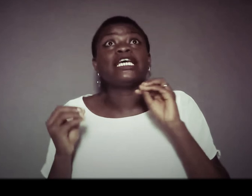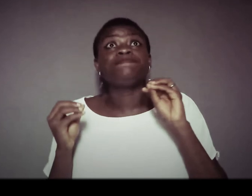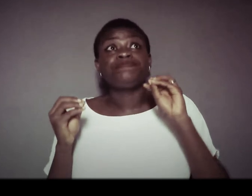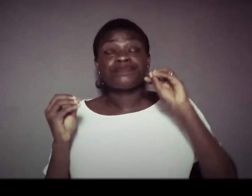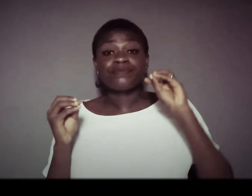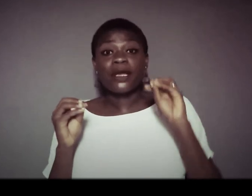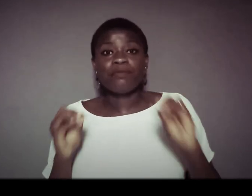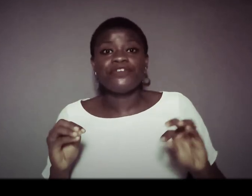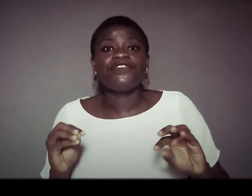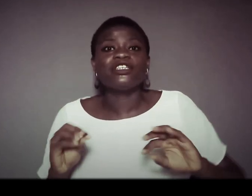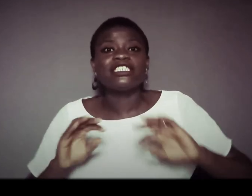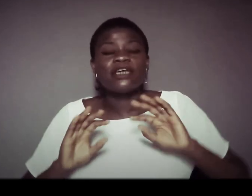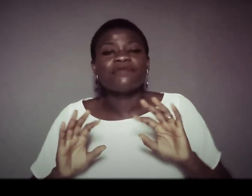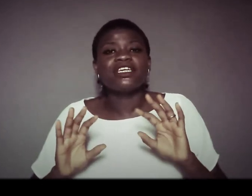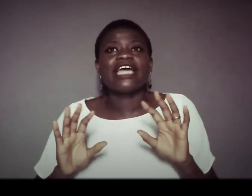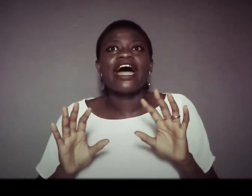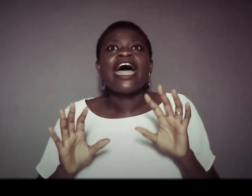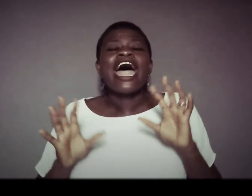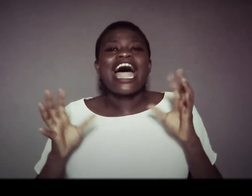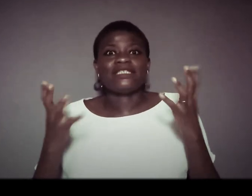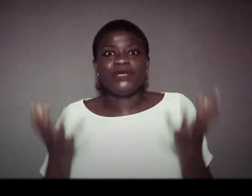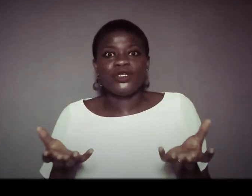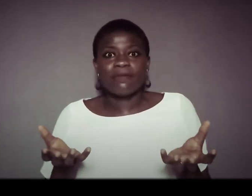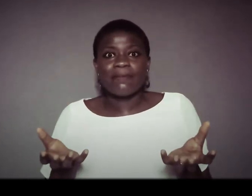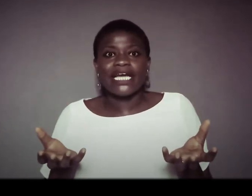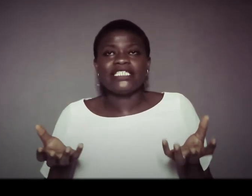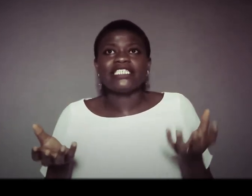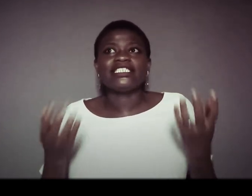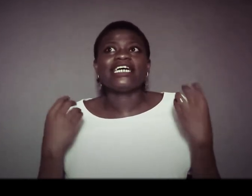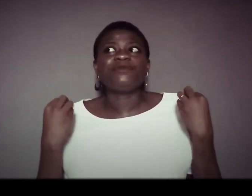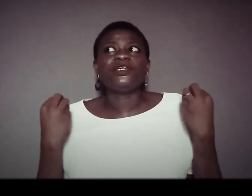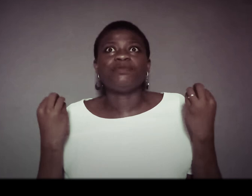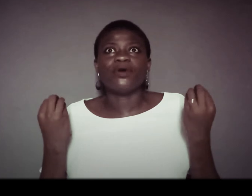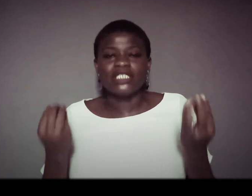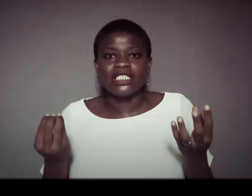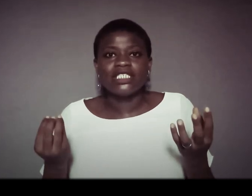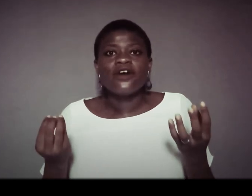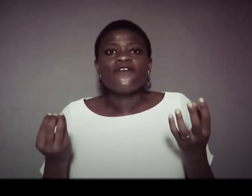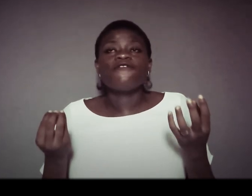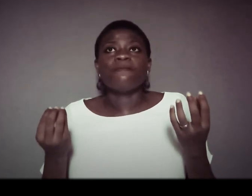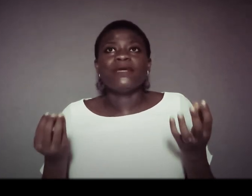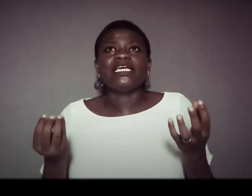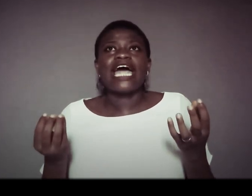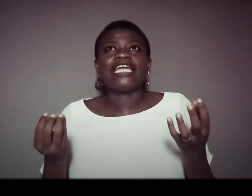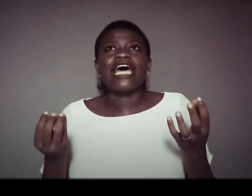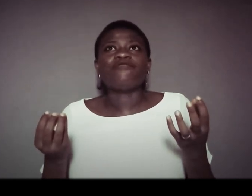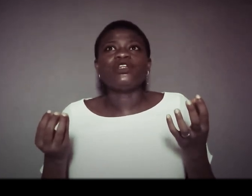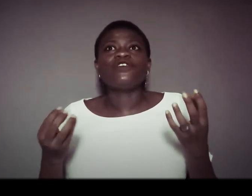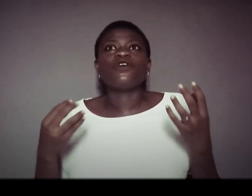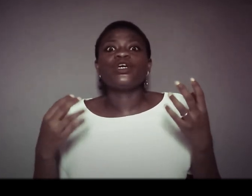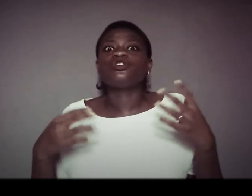briefly on something that has been on my mind yes it has been a burden for me and i've been looking for ways